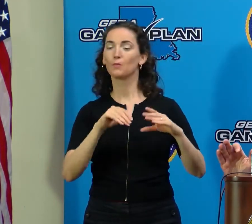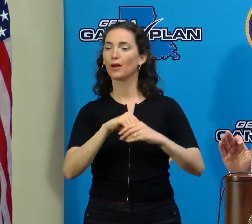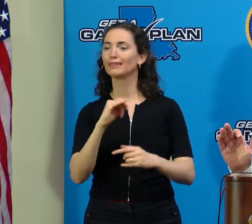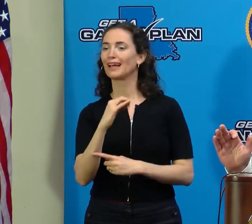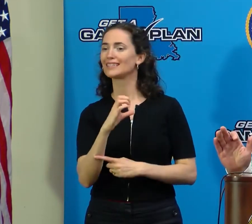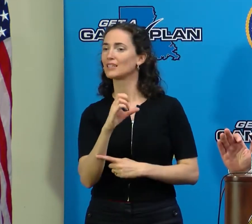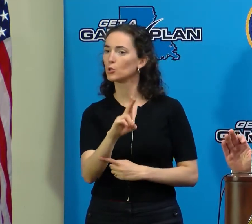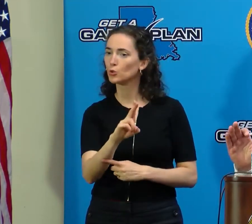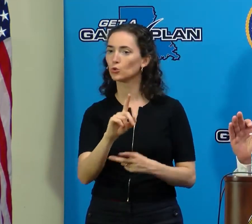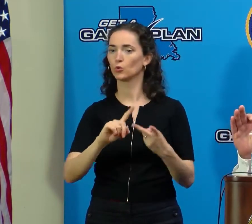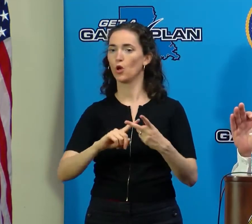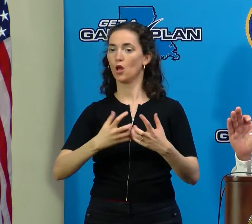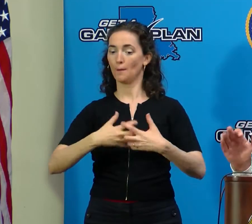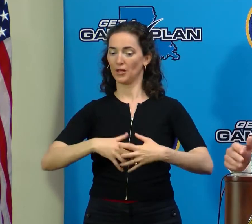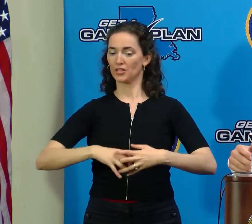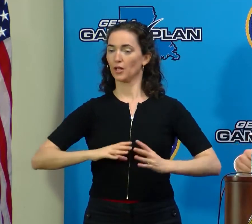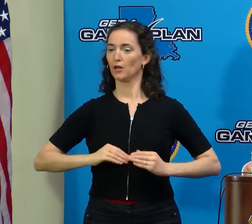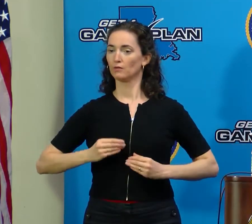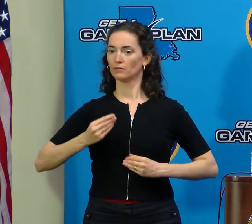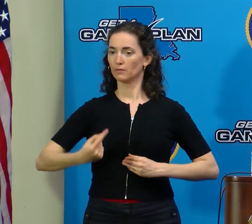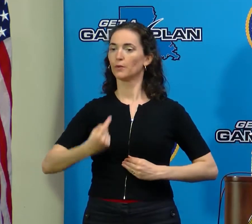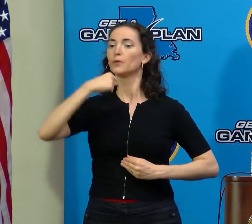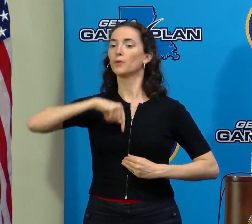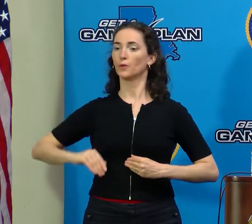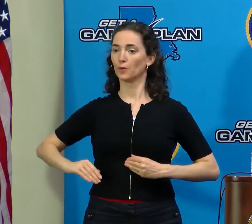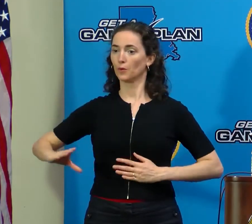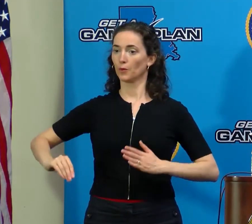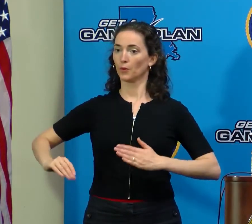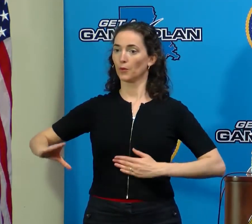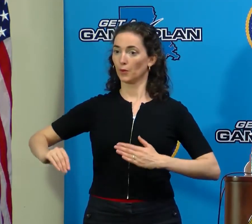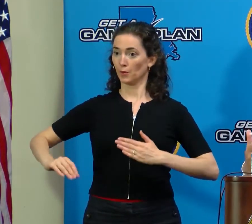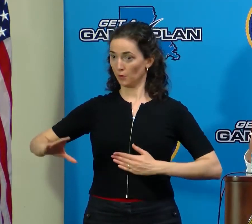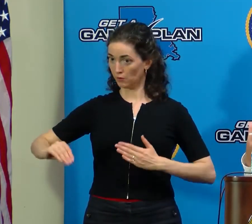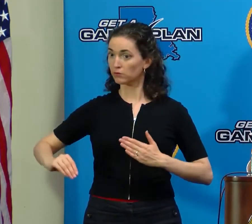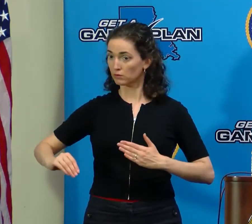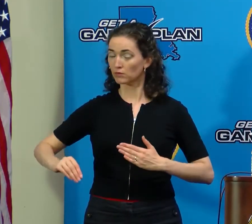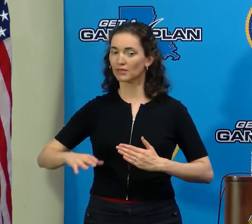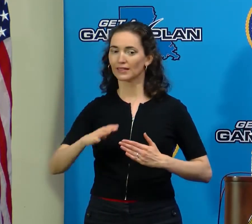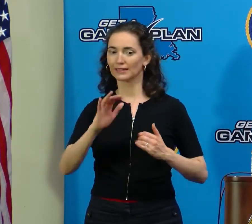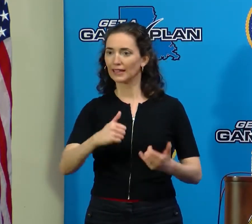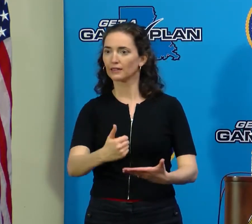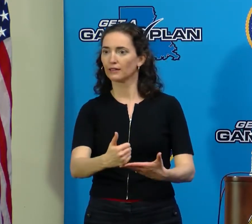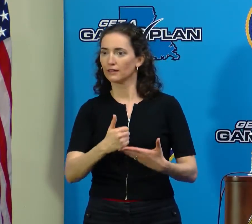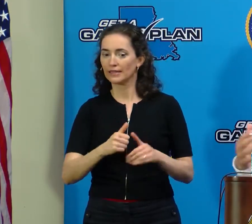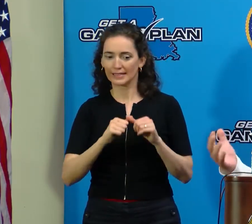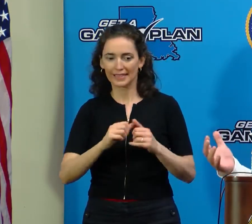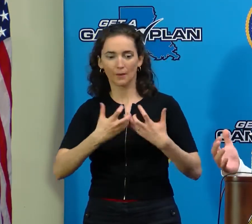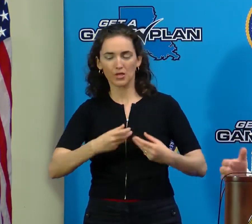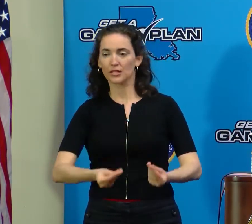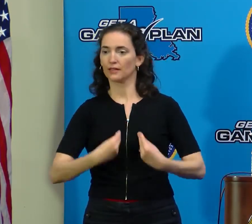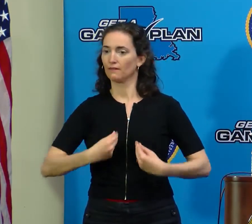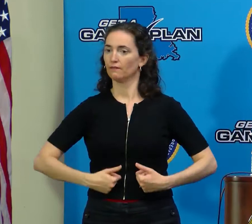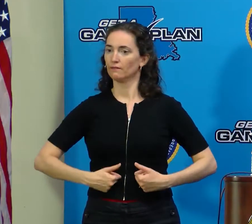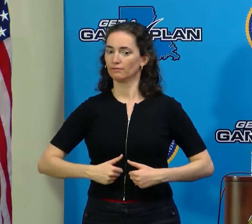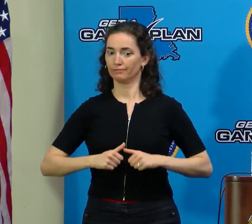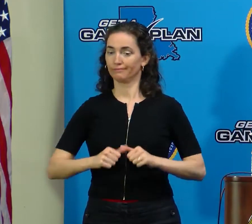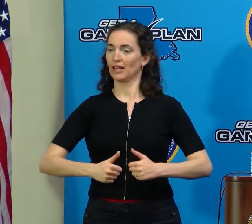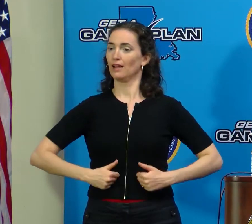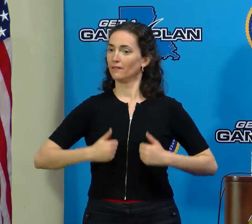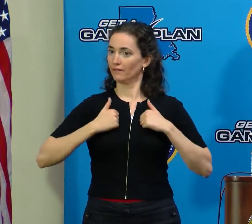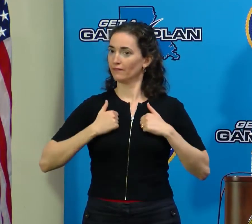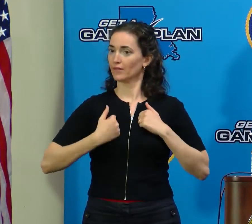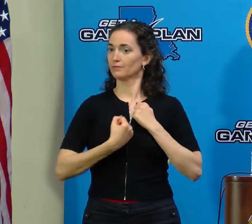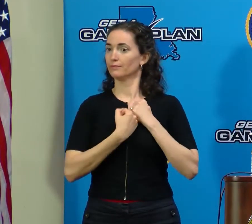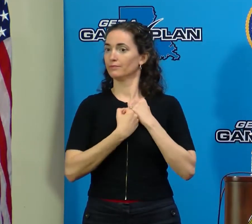rooms and own ventilators and so forth can continue to receive the life-saving care that they need. And that's important all the time. It's certainly